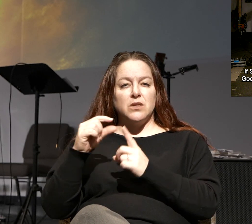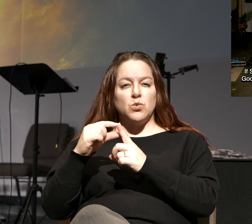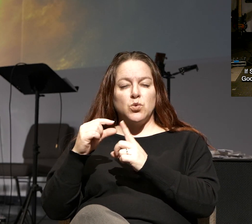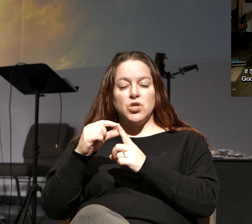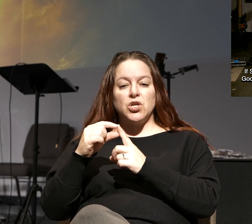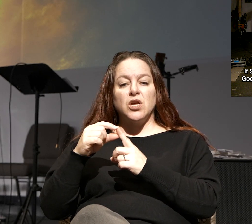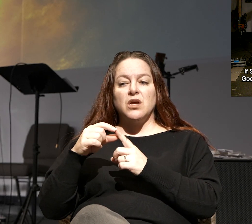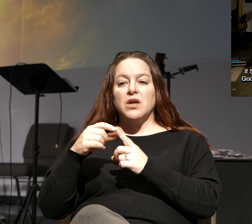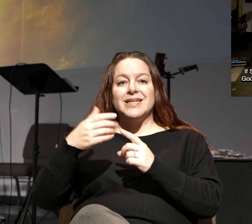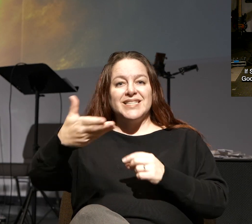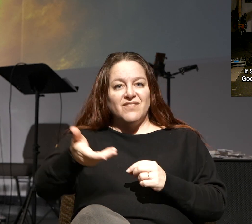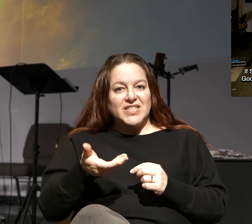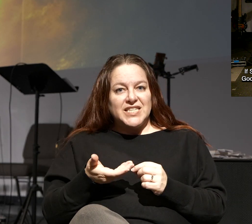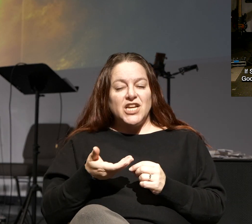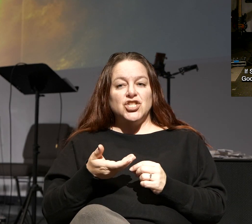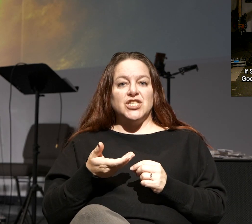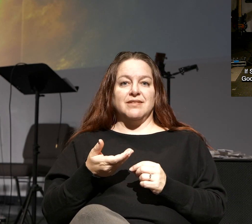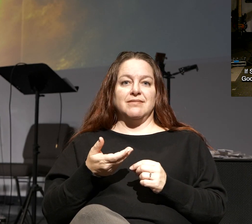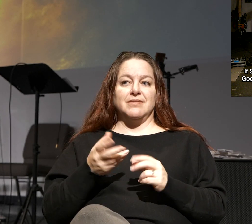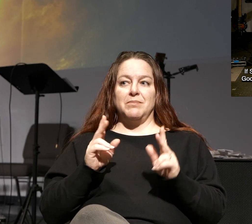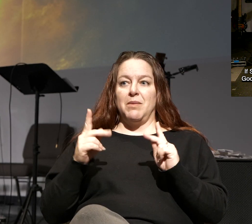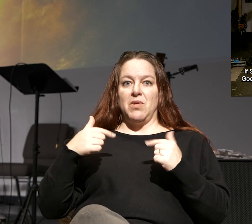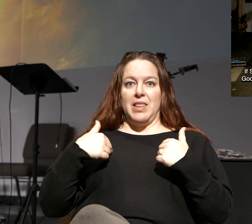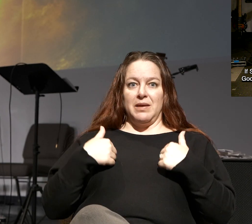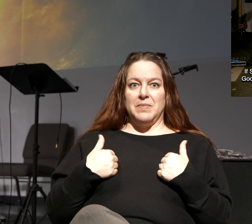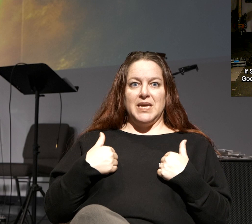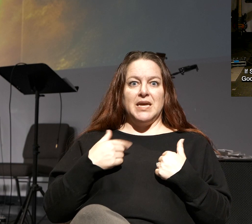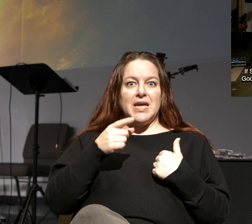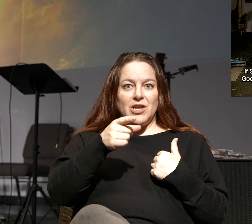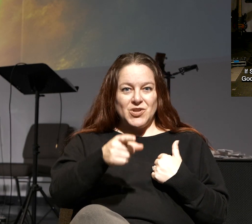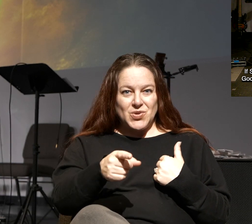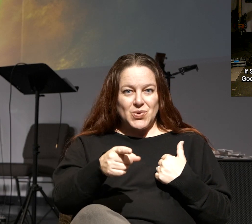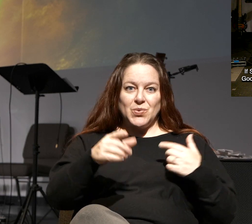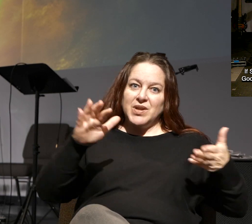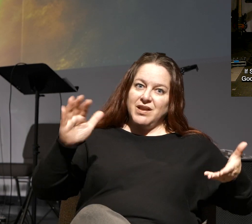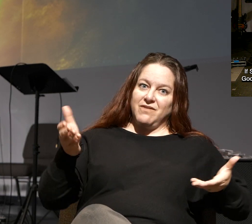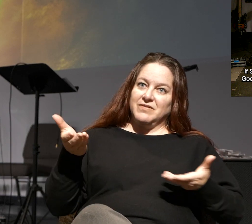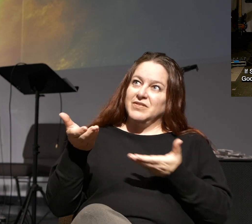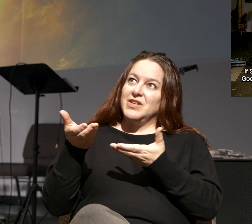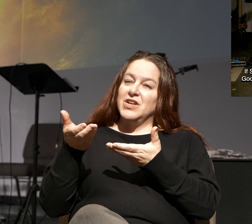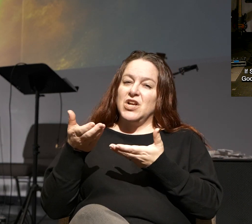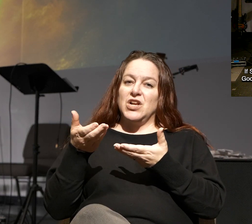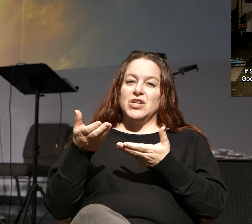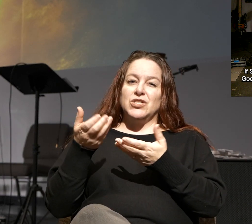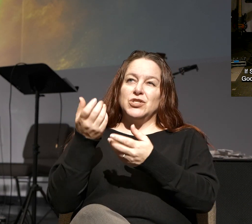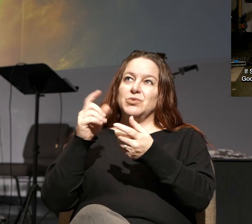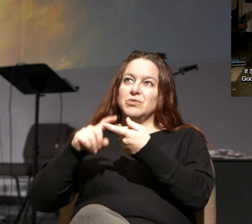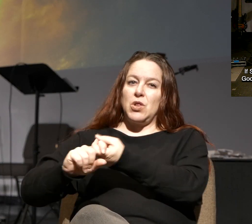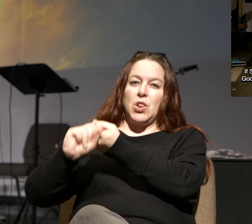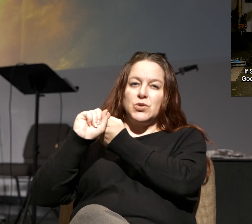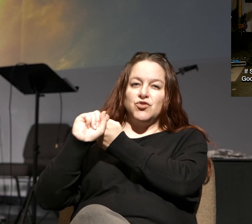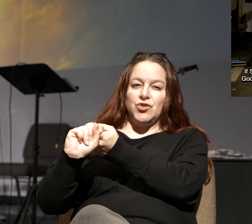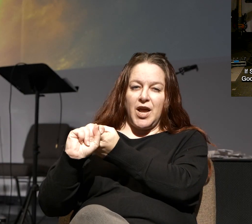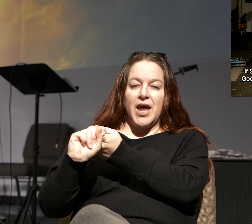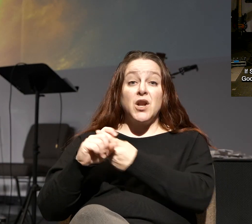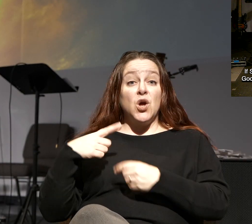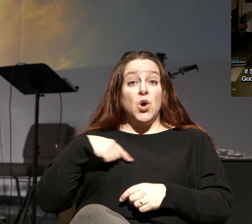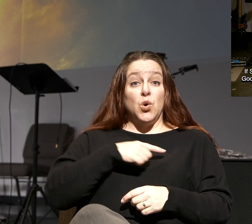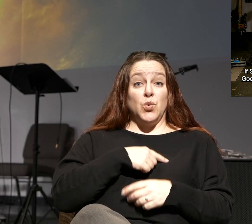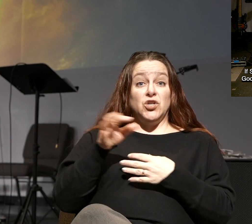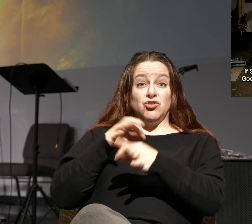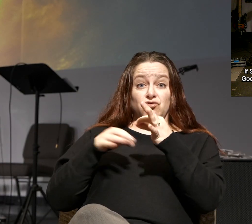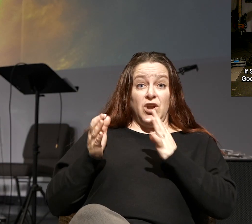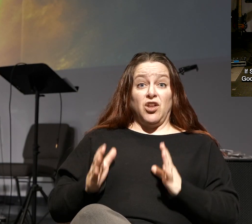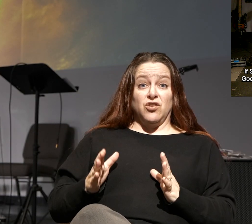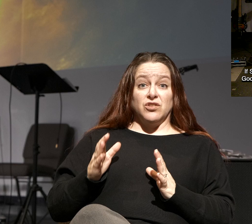to traitors like me and you to be his close friends. So we're traitors. This is what it's saying. We're traitors of